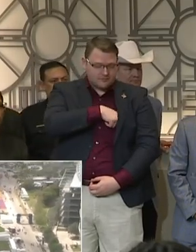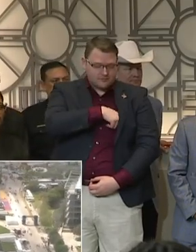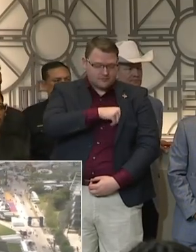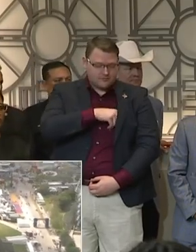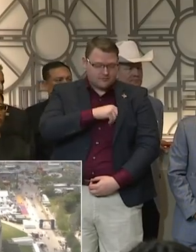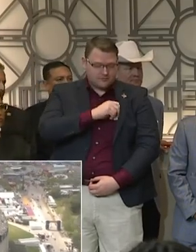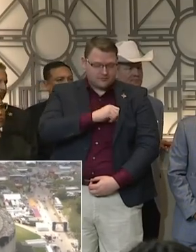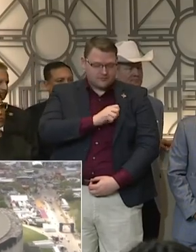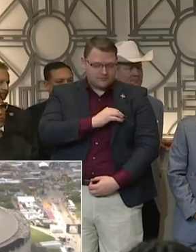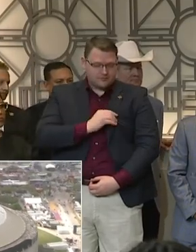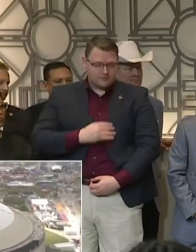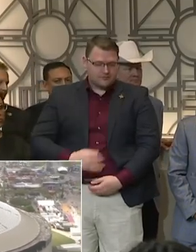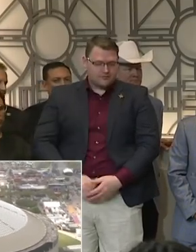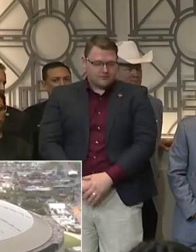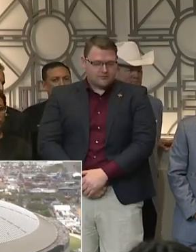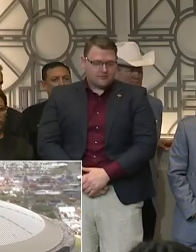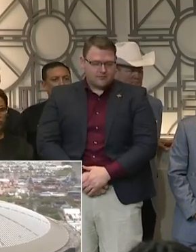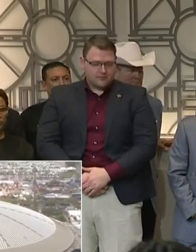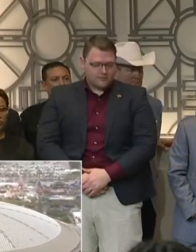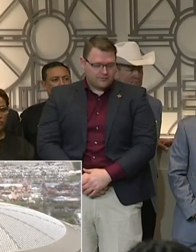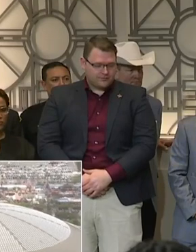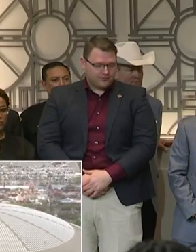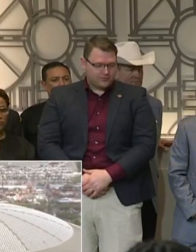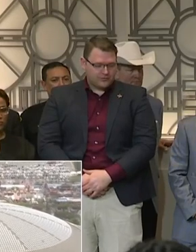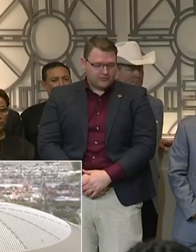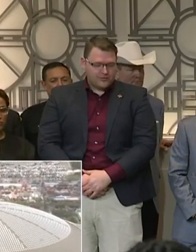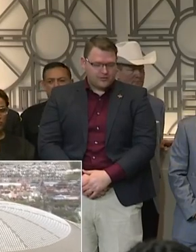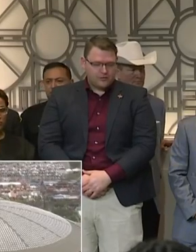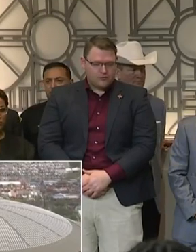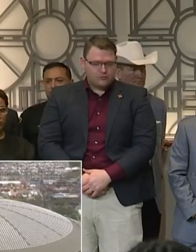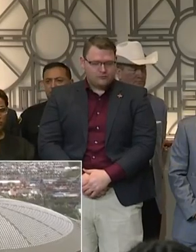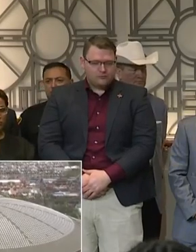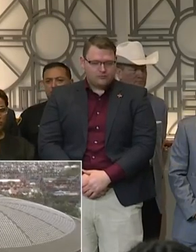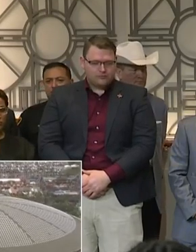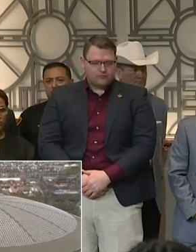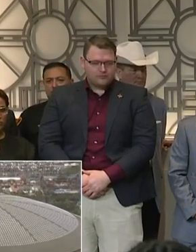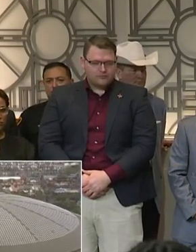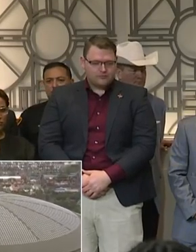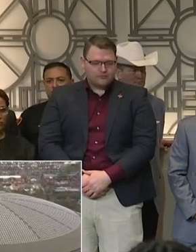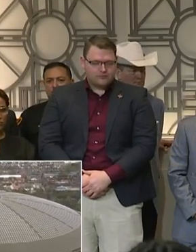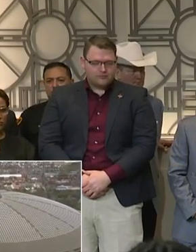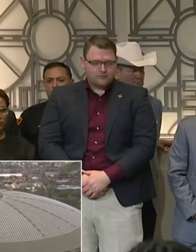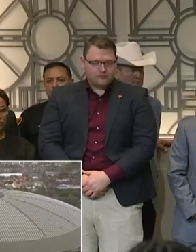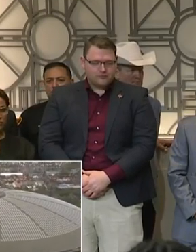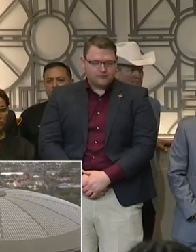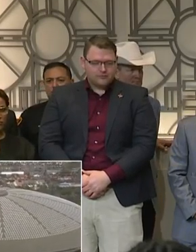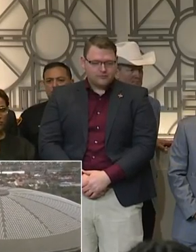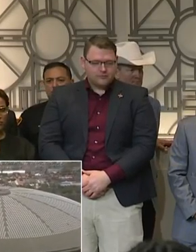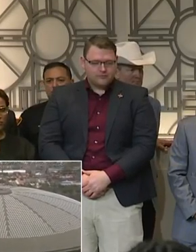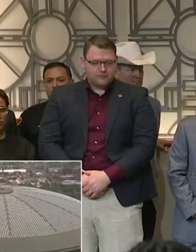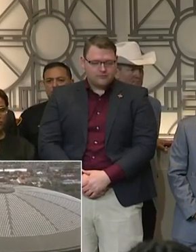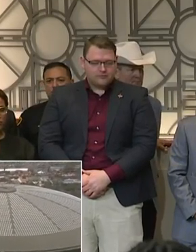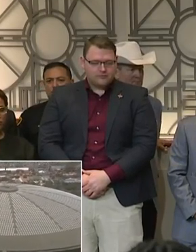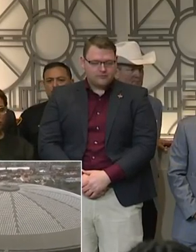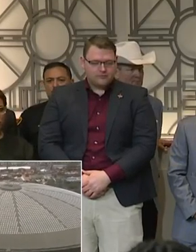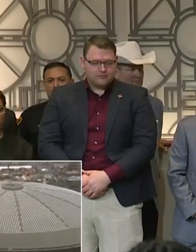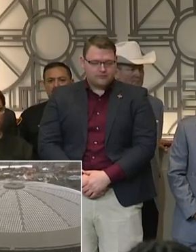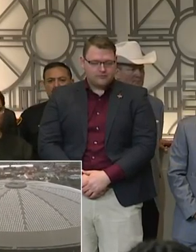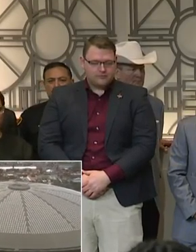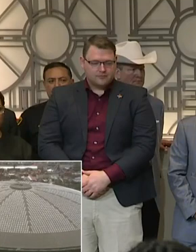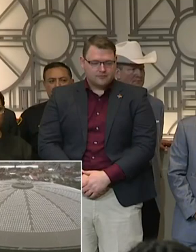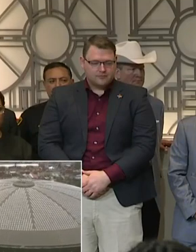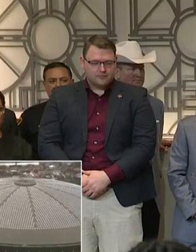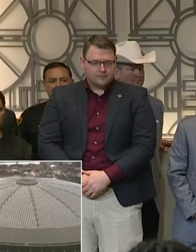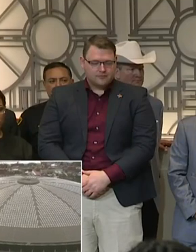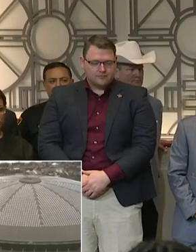coronavirus, is that there are vaccines available for the other two. But the coronavirus is still in its infancy as it continues to